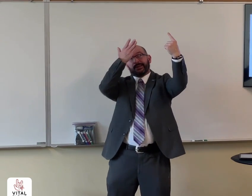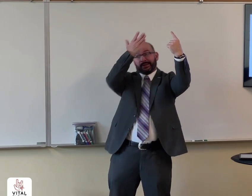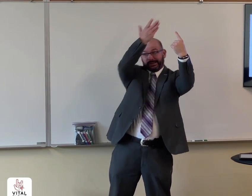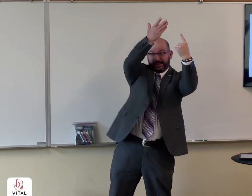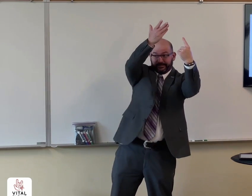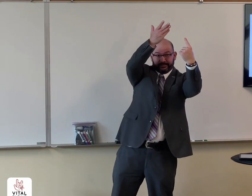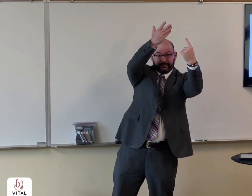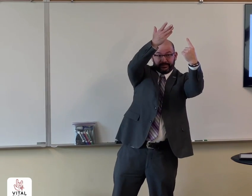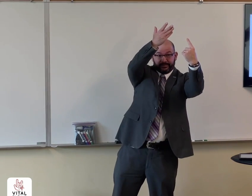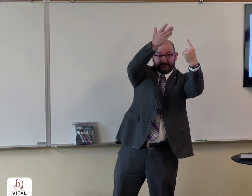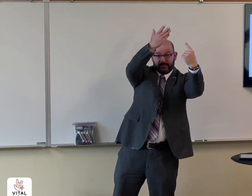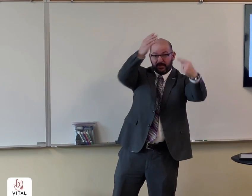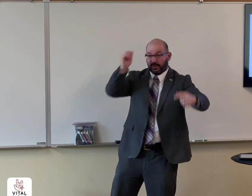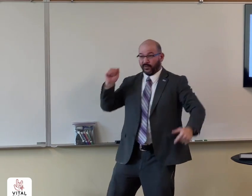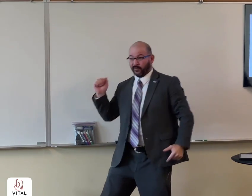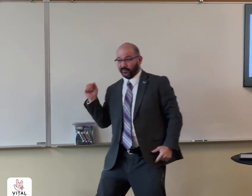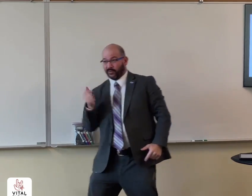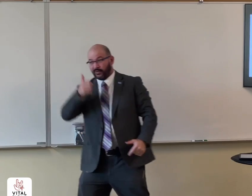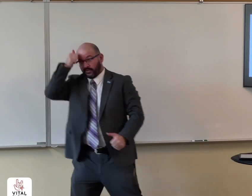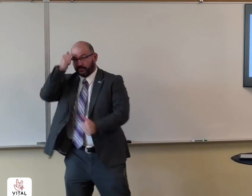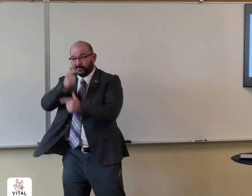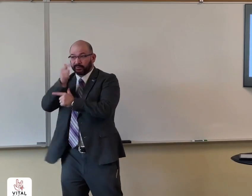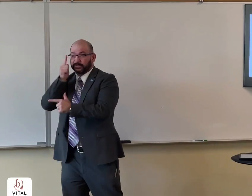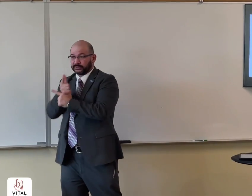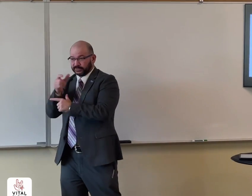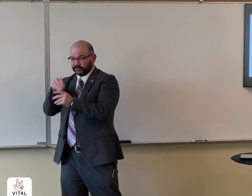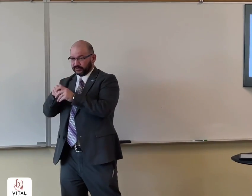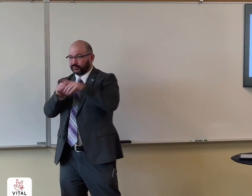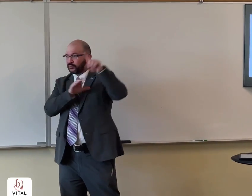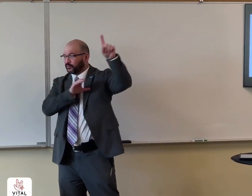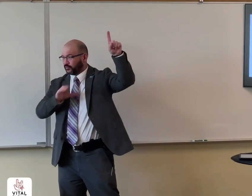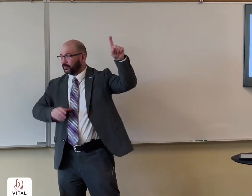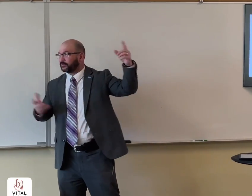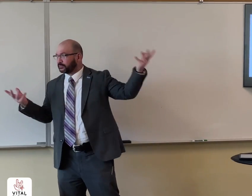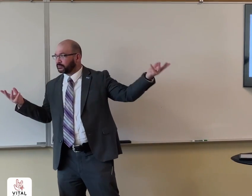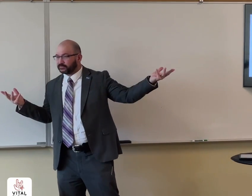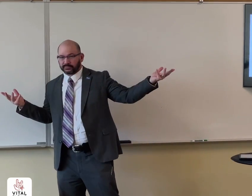father, that's God. All of us, are brothers and sisters, in Christ.